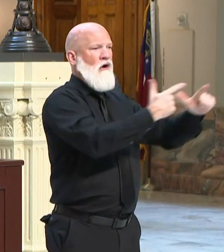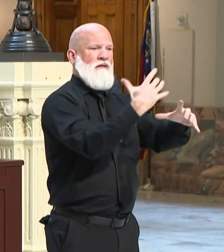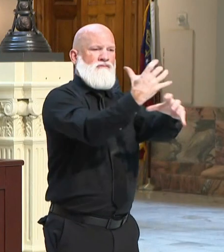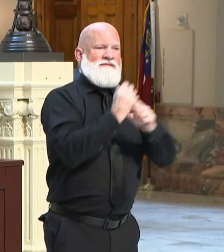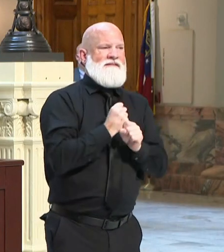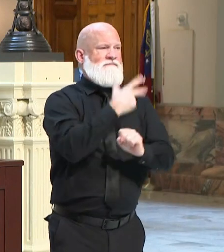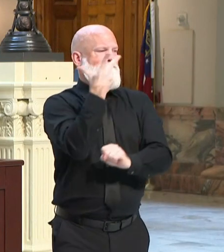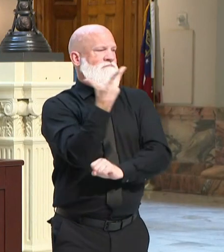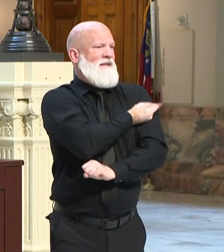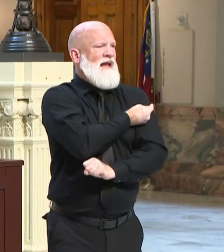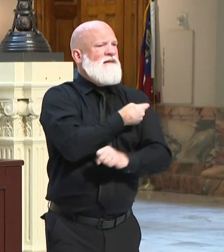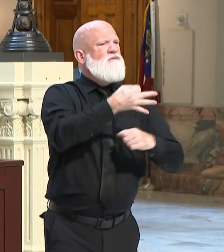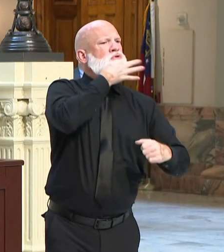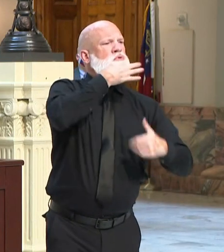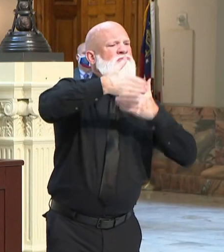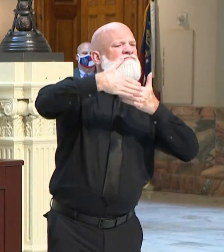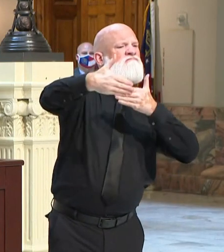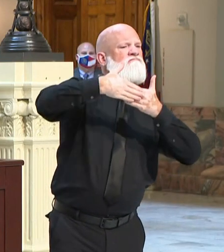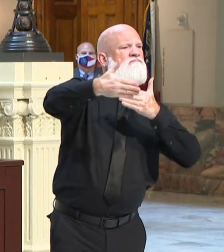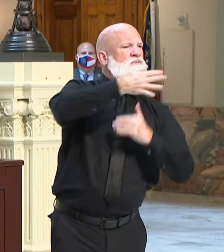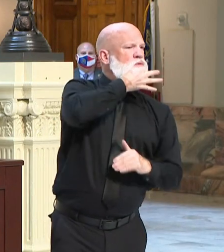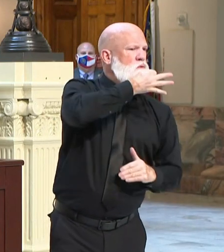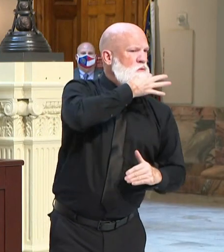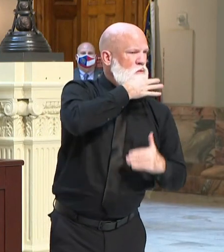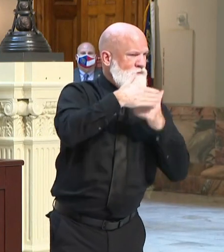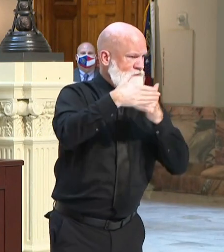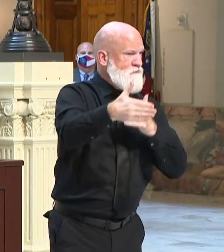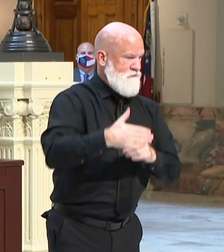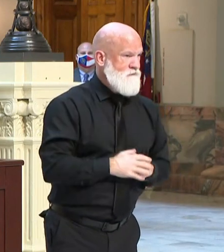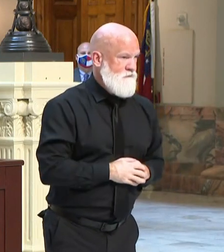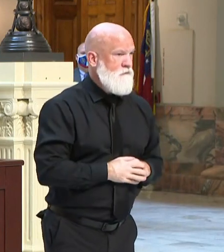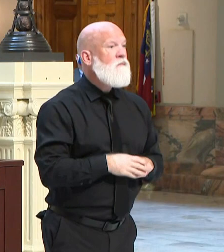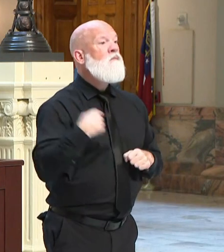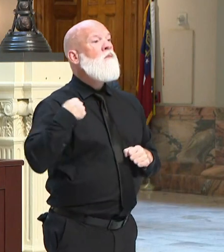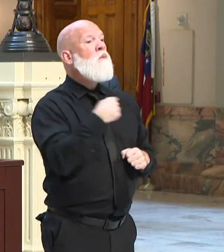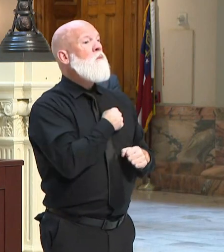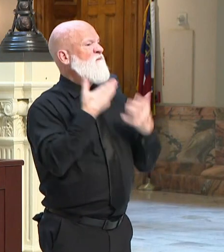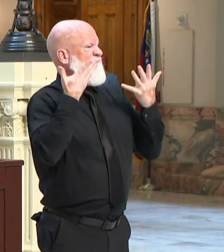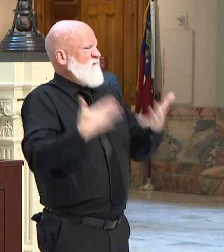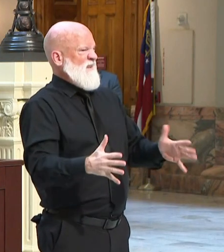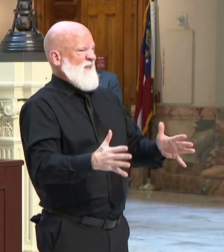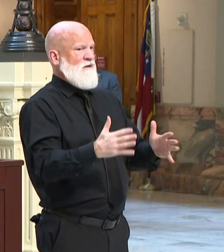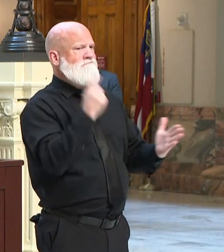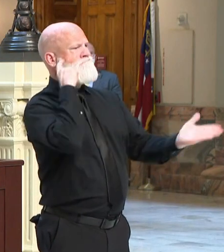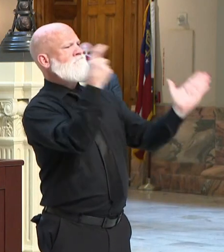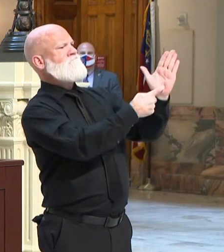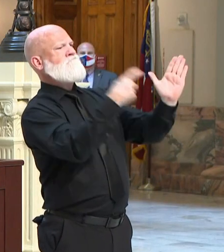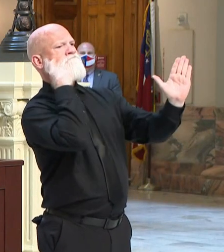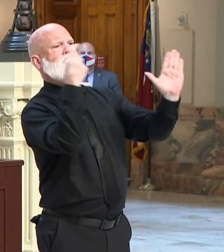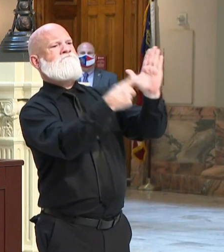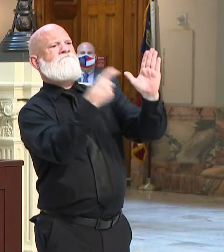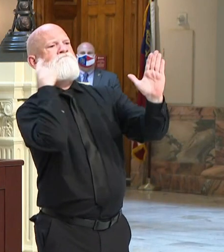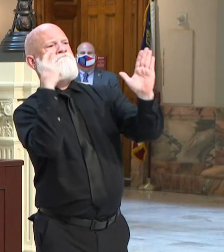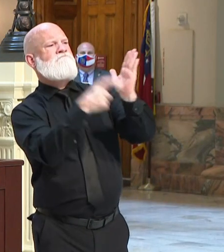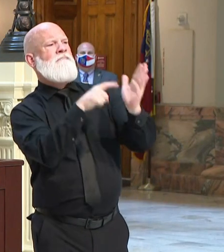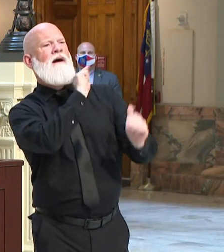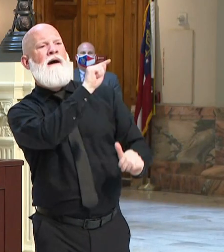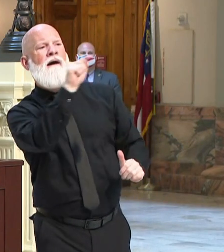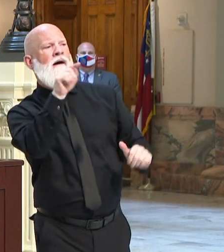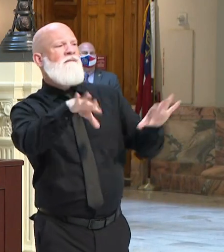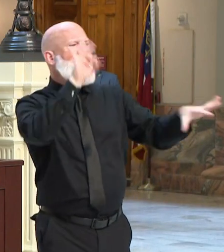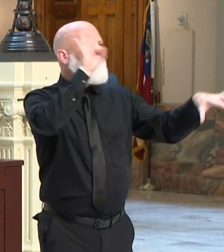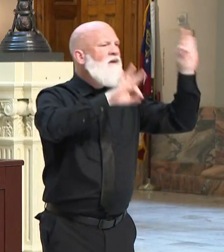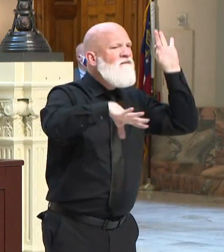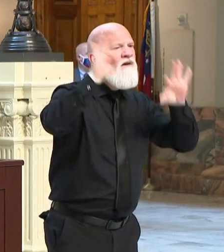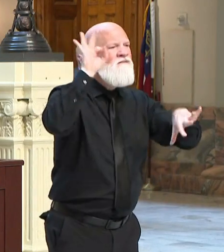We do have been identifying additional variants, though I do want to raise that issue because the variants